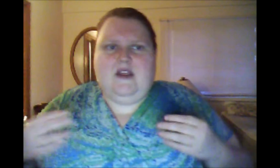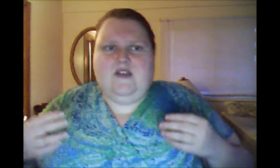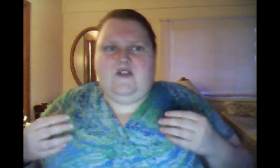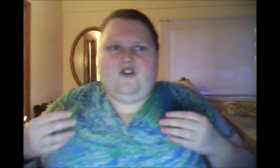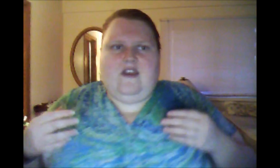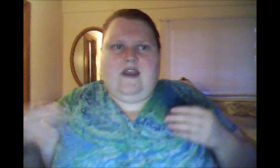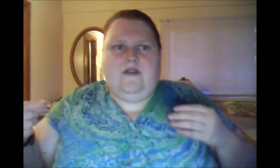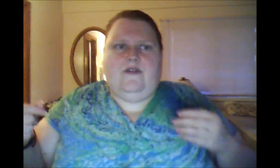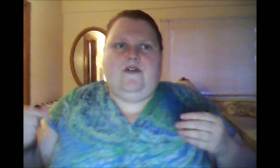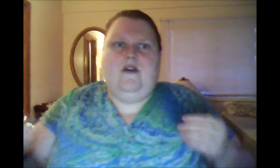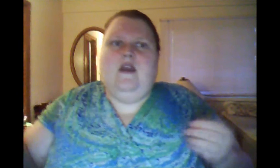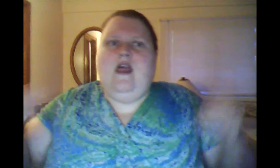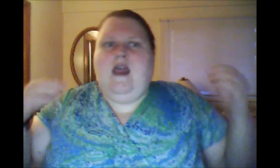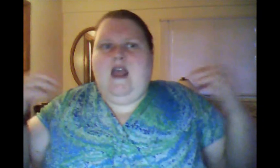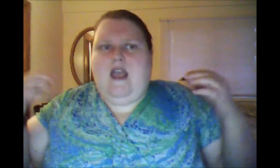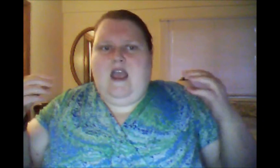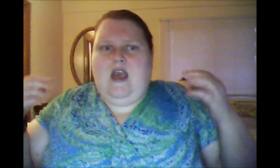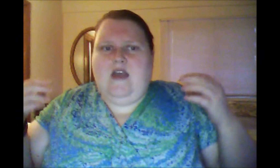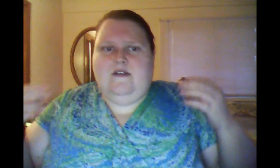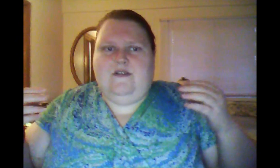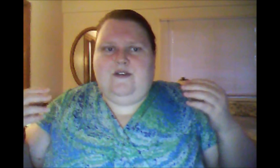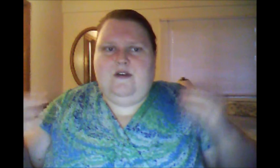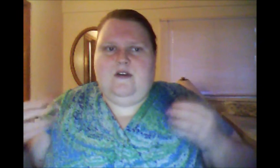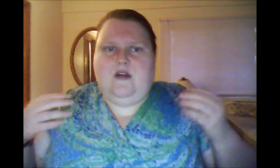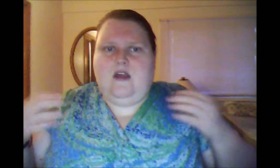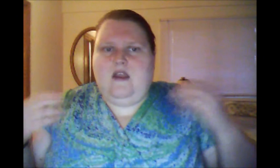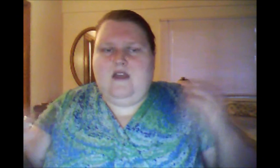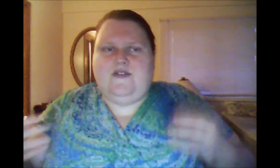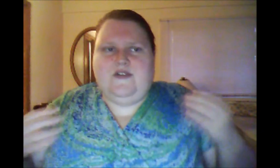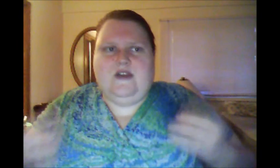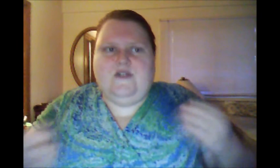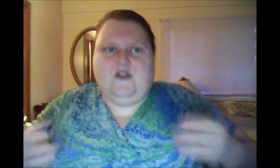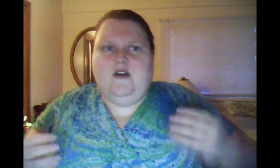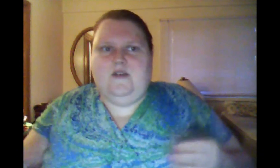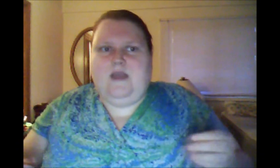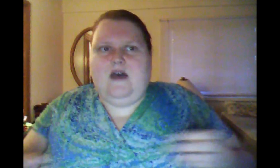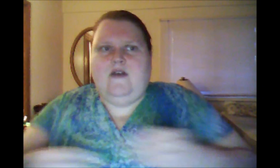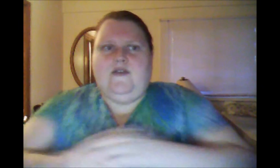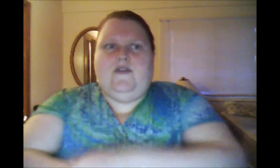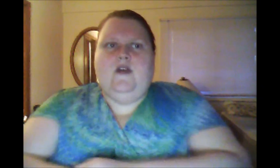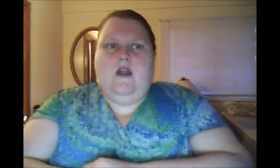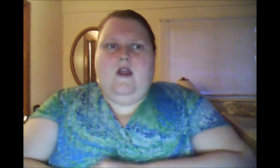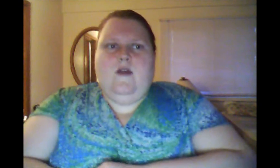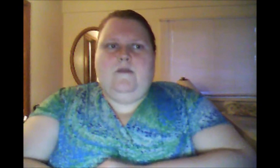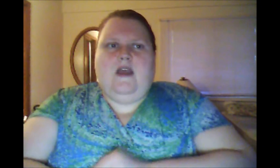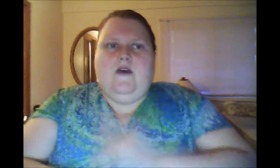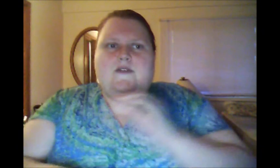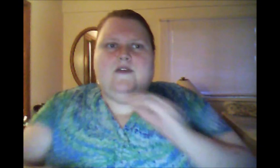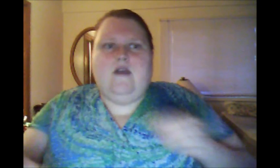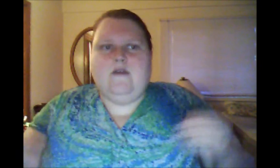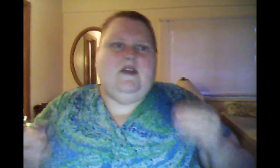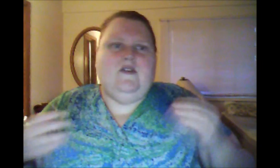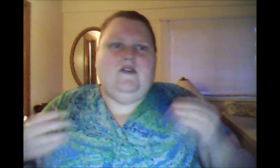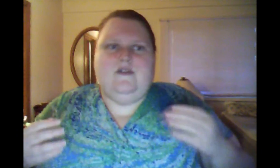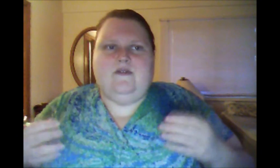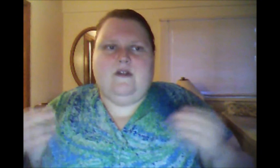gets a chance. And it's good because everybody is different.